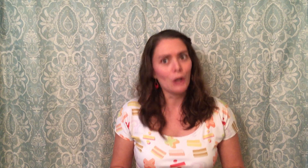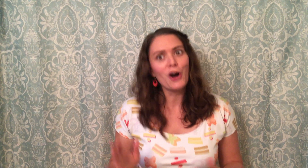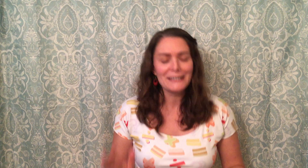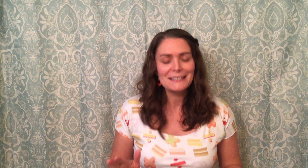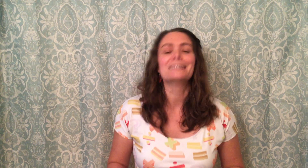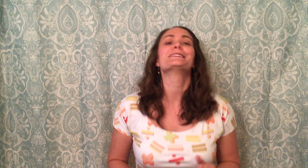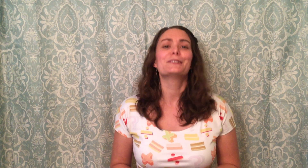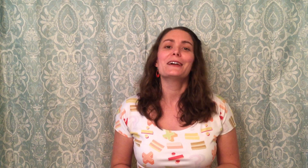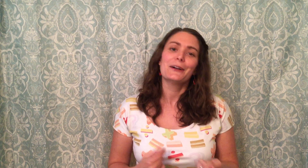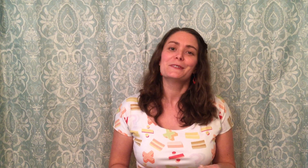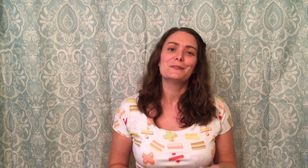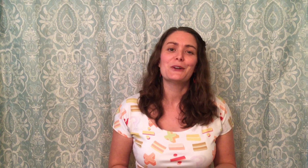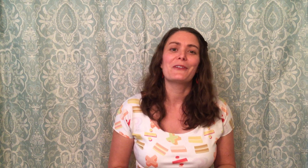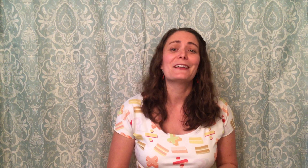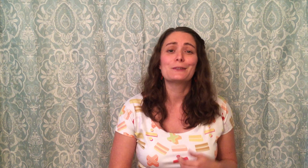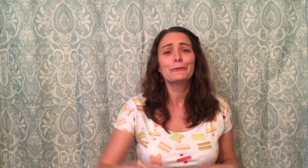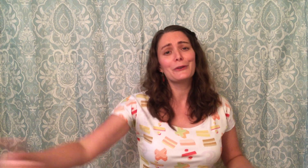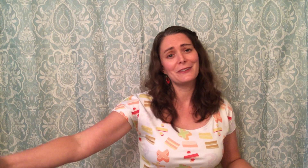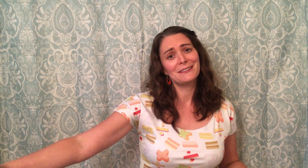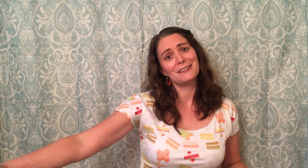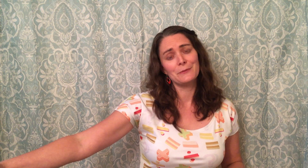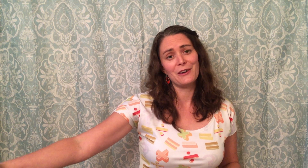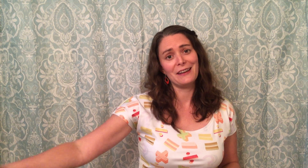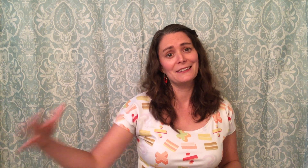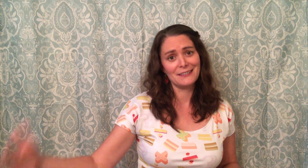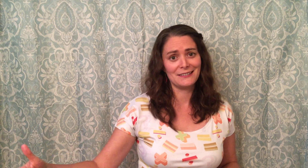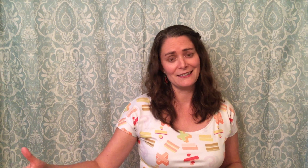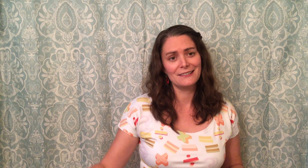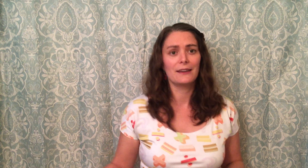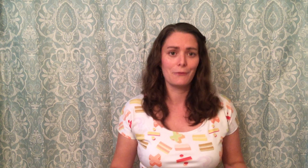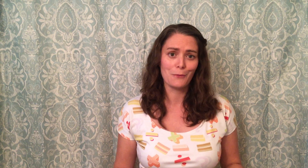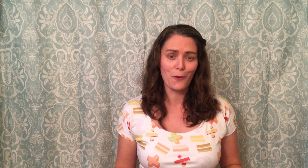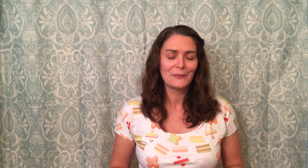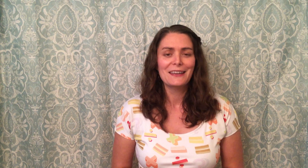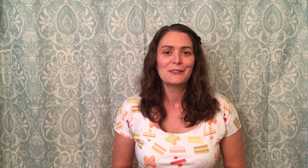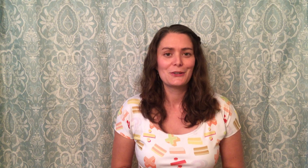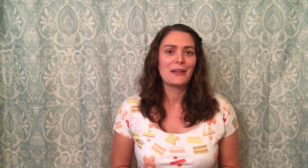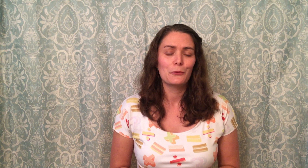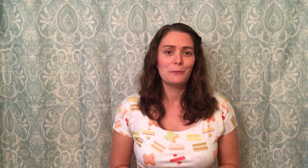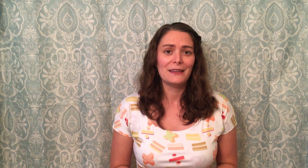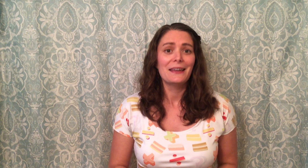long distance. So that helps them to know that that's the furthest customary distance of them all. So that would be